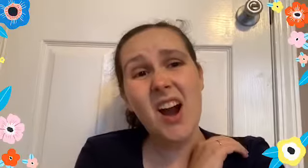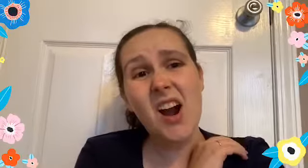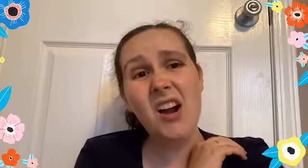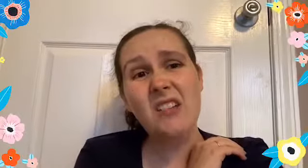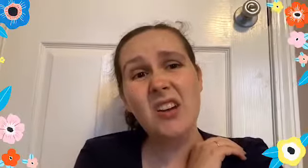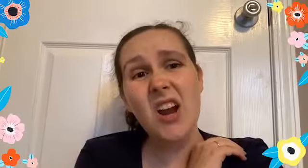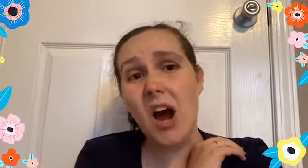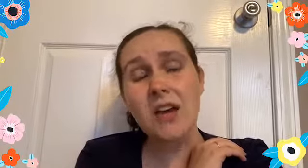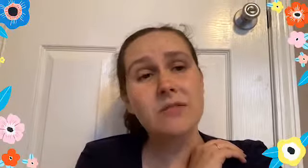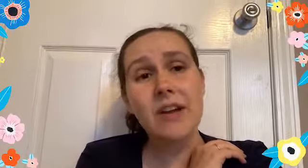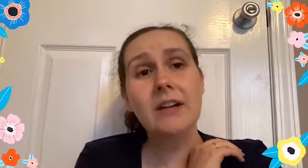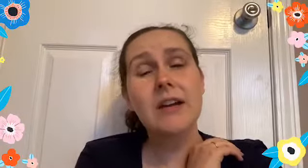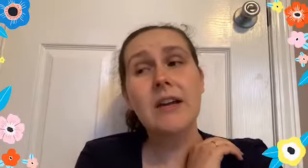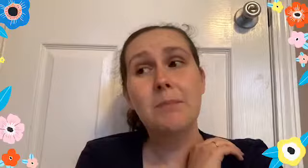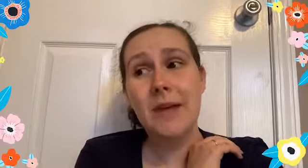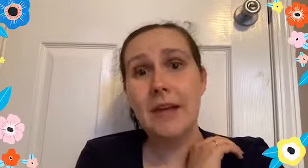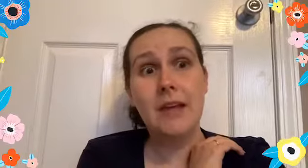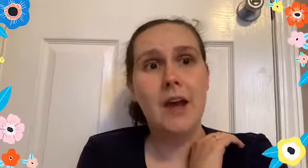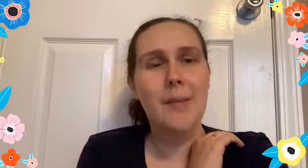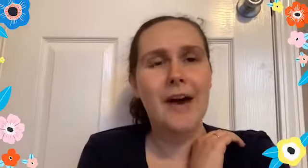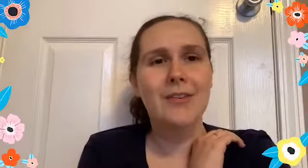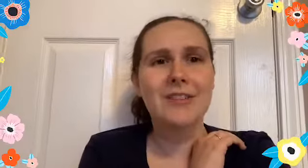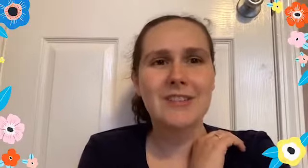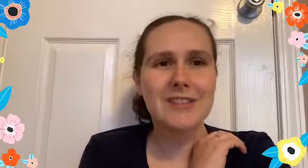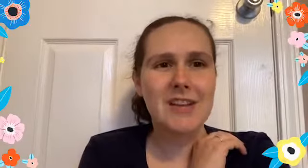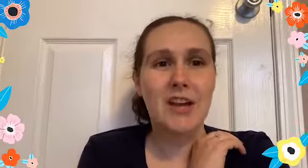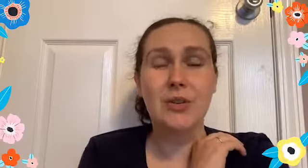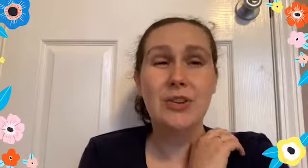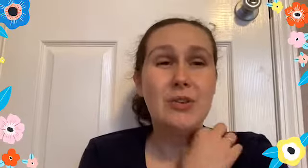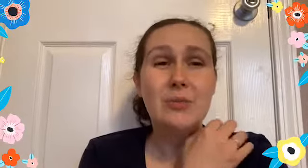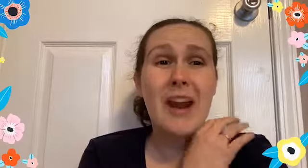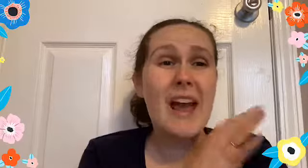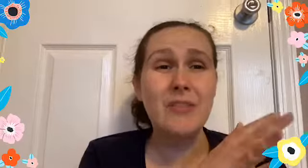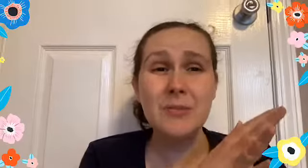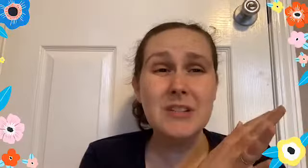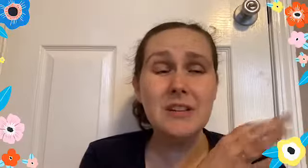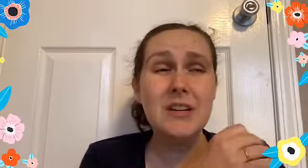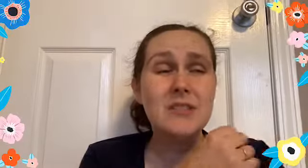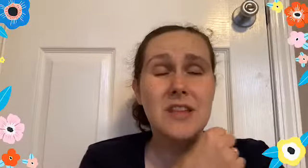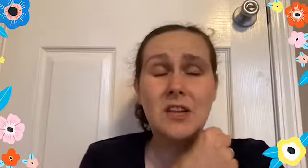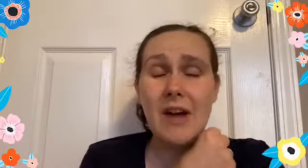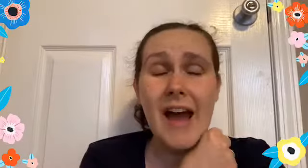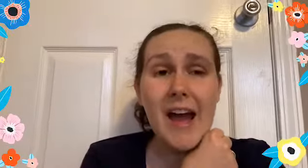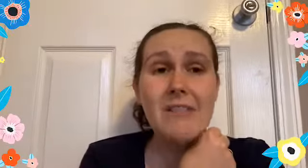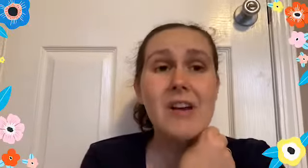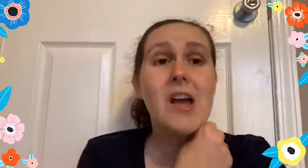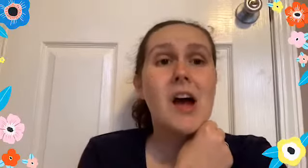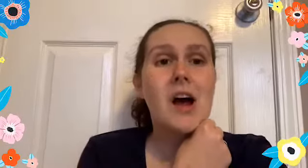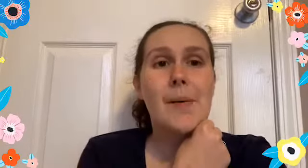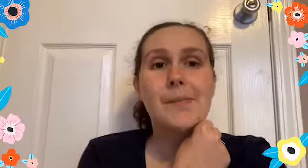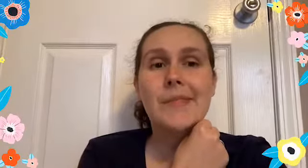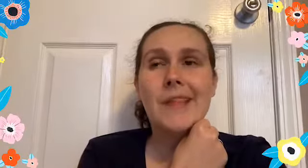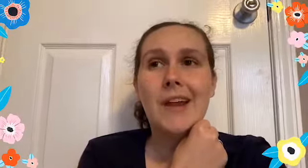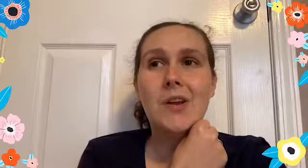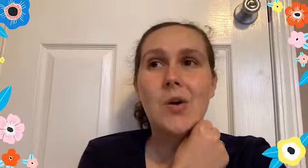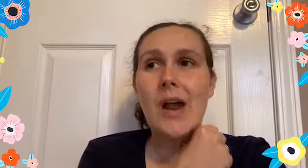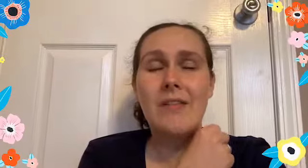are not very picky about the design. You can use whatever materials that you have. Um, they don't have